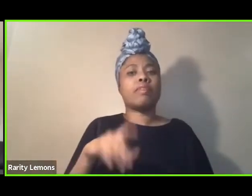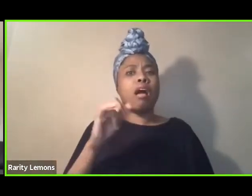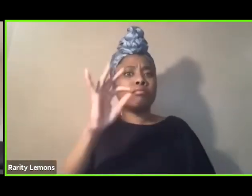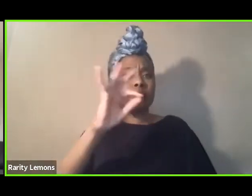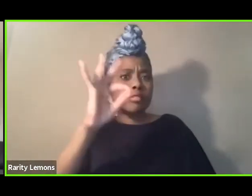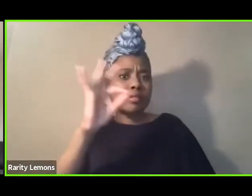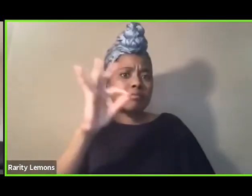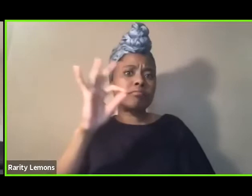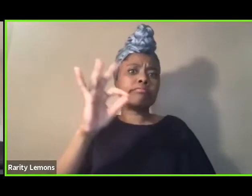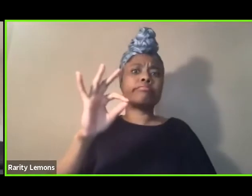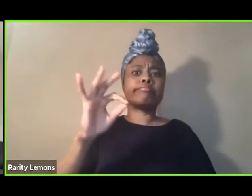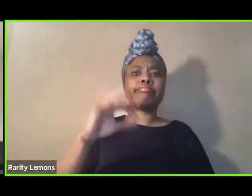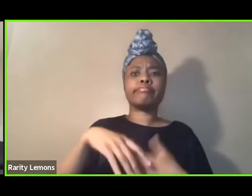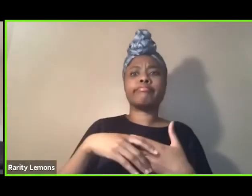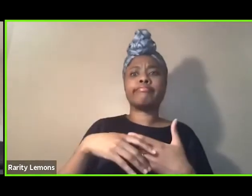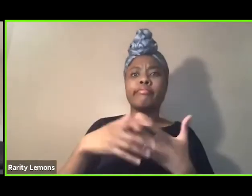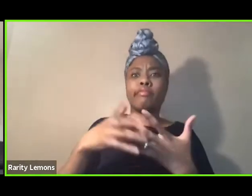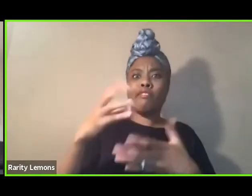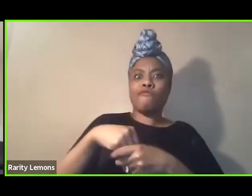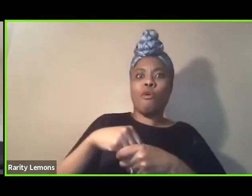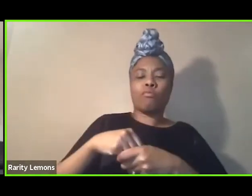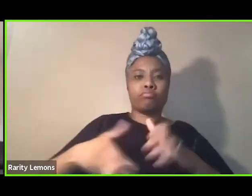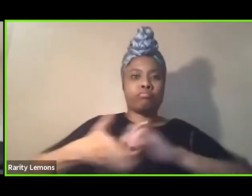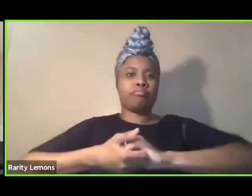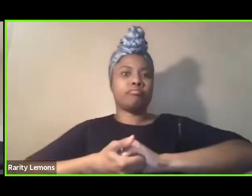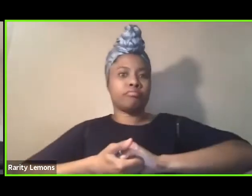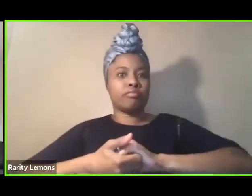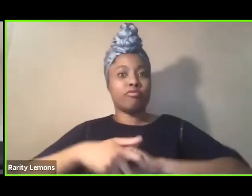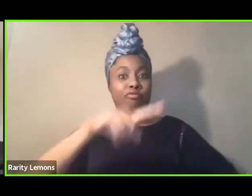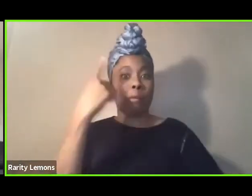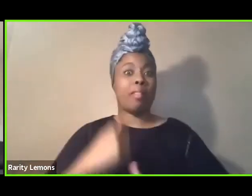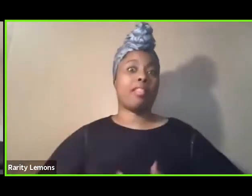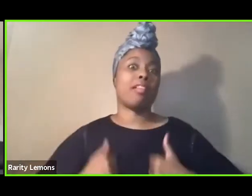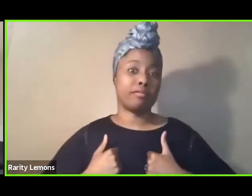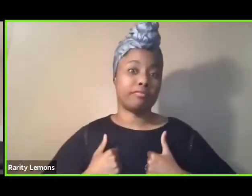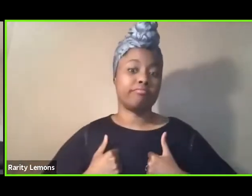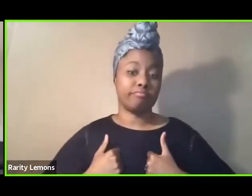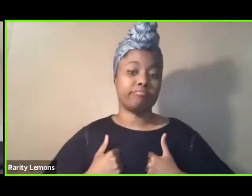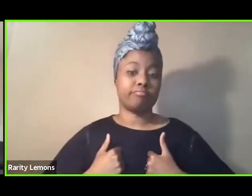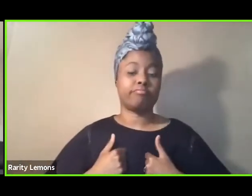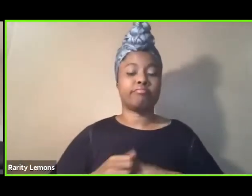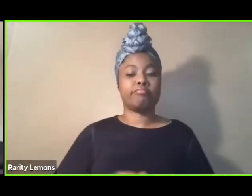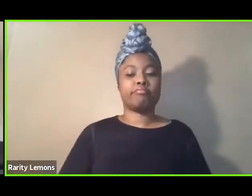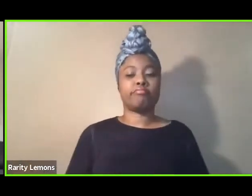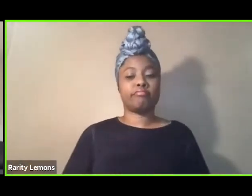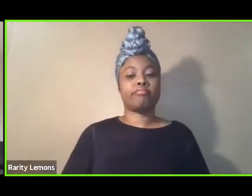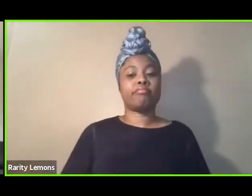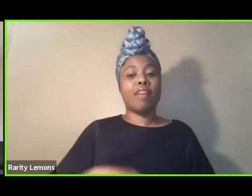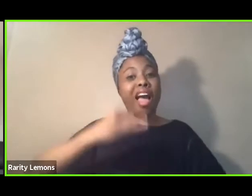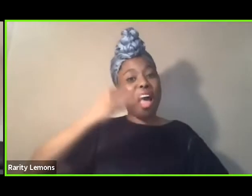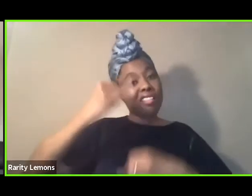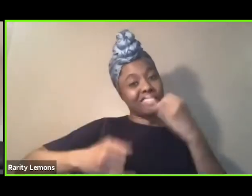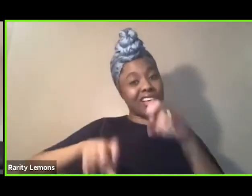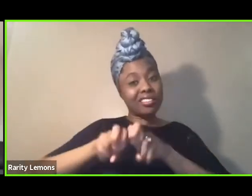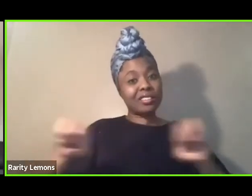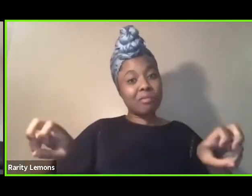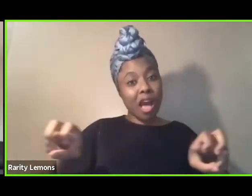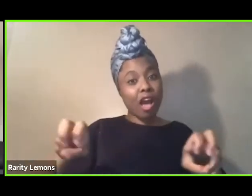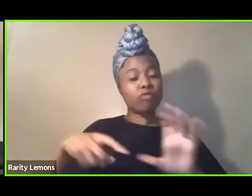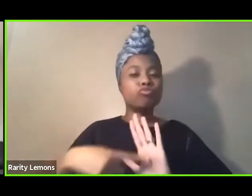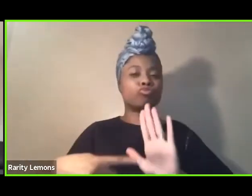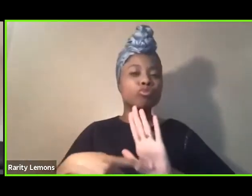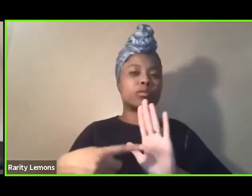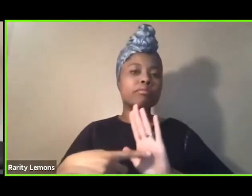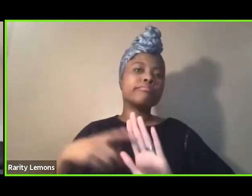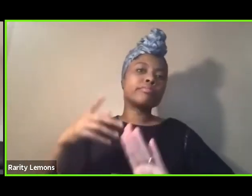Filipinxs, and Filipinos be in solidarity for Black lives? Our last panel, Isang Bagsak, represented our past